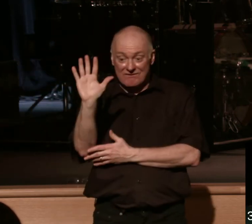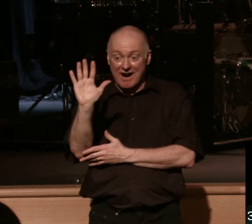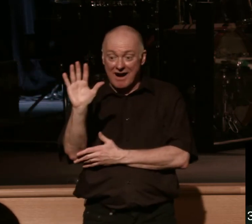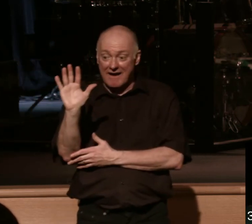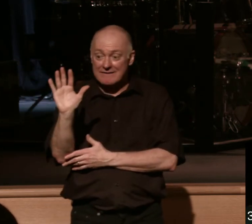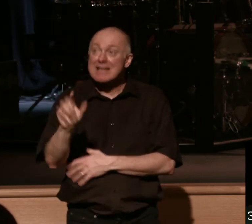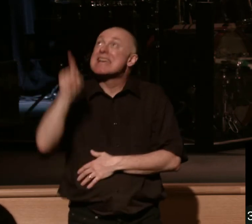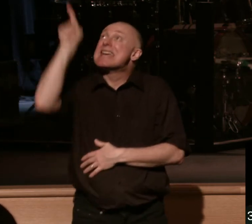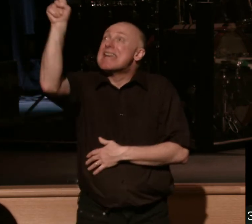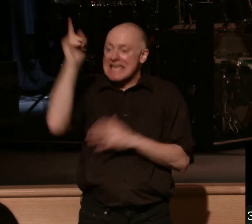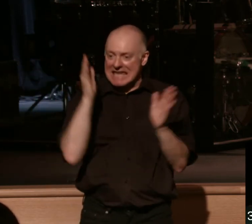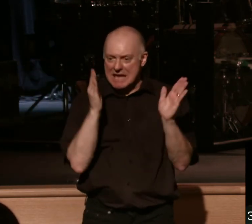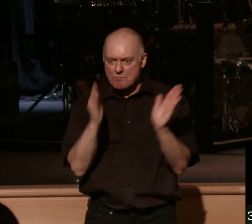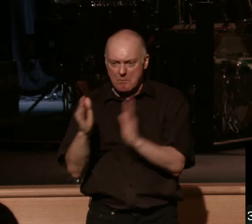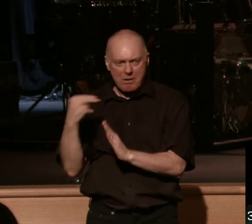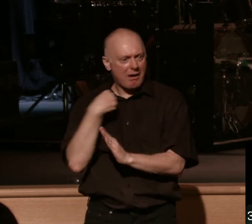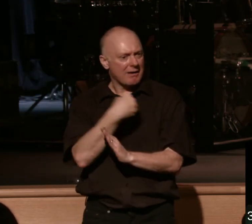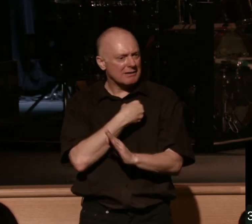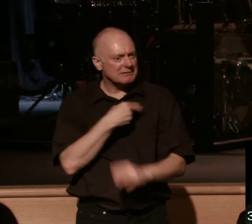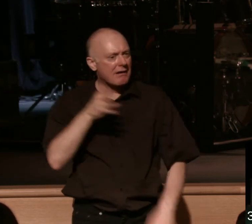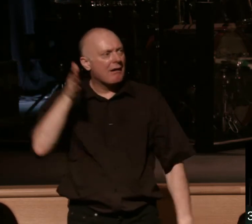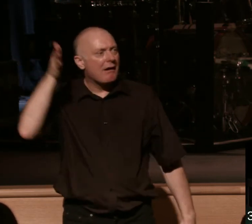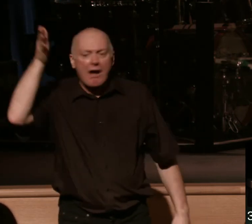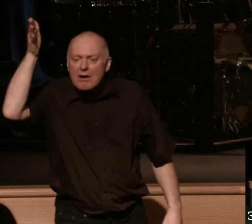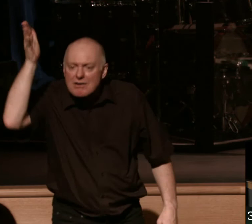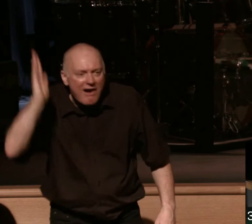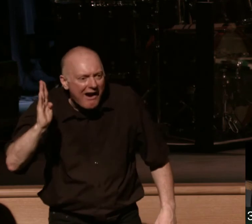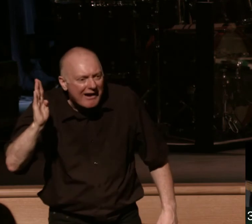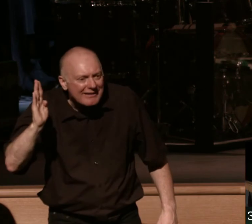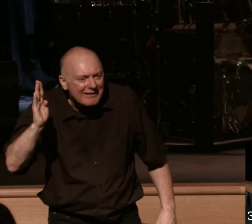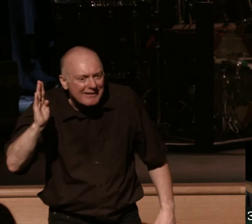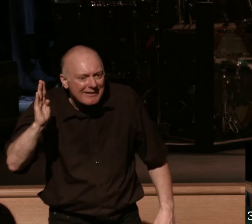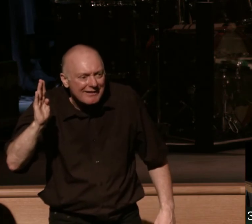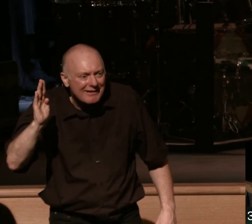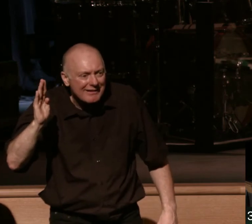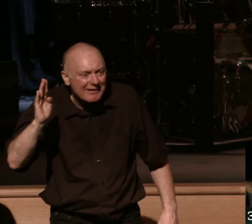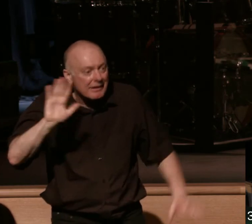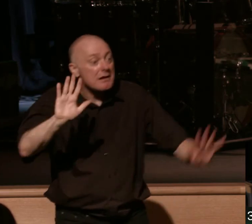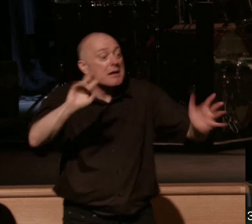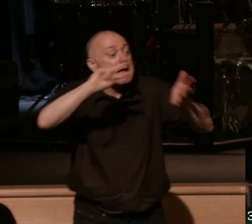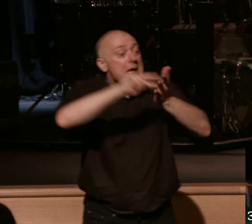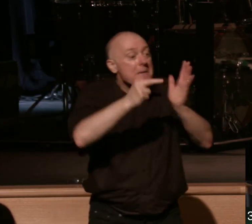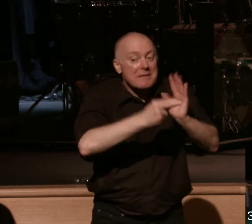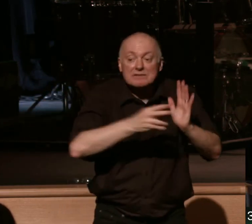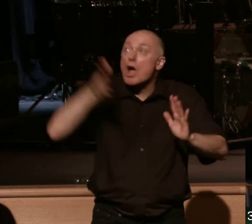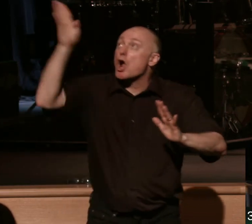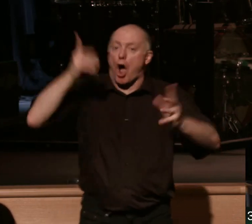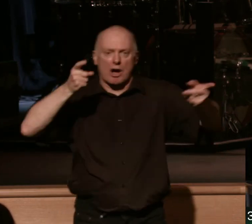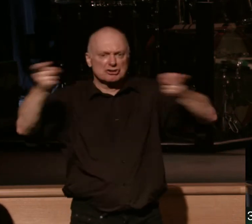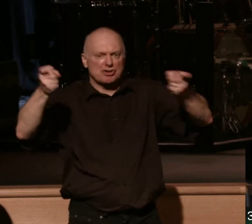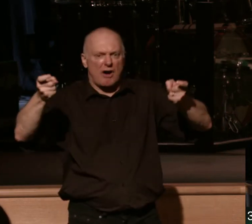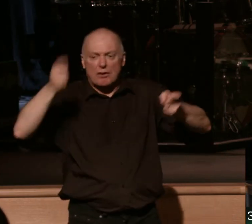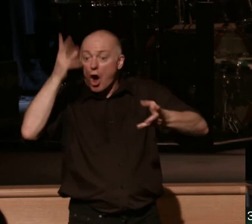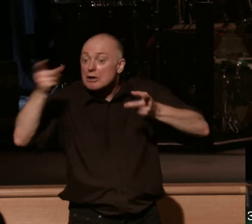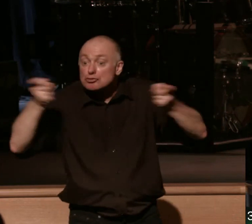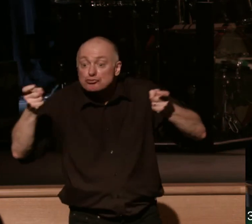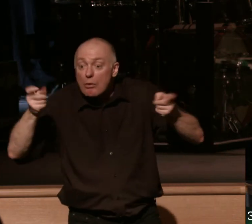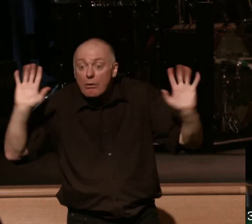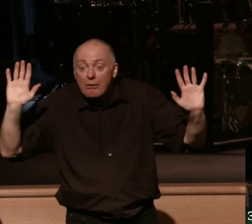prepared us for this very thing is God so that means God is sovereign God is in control God is the one organizing